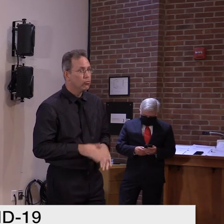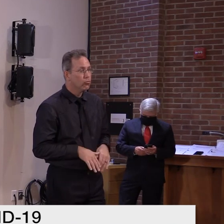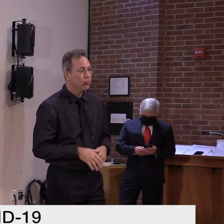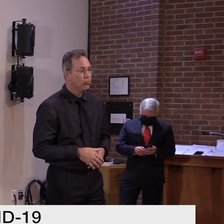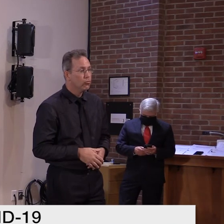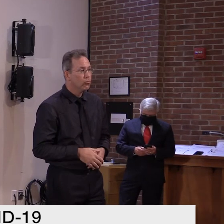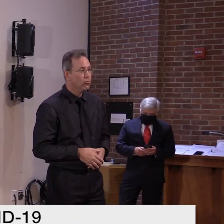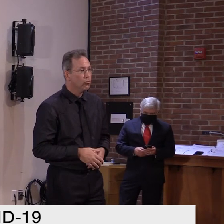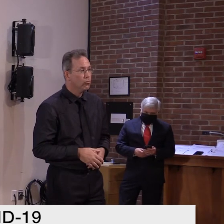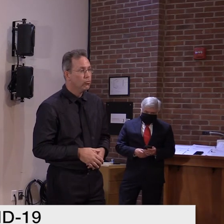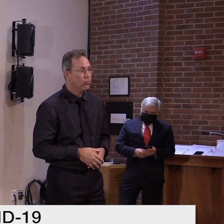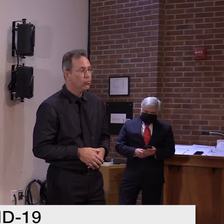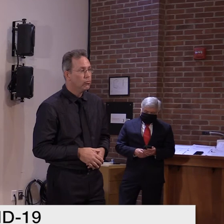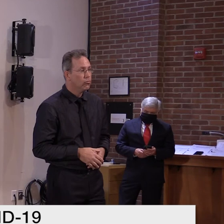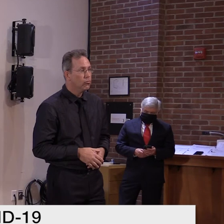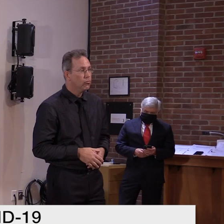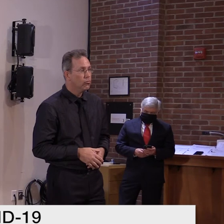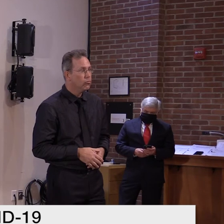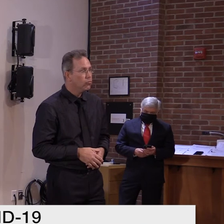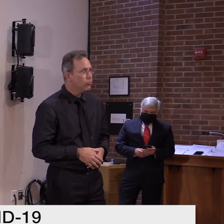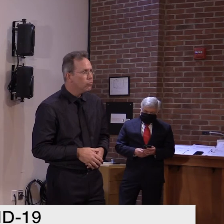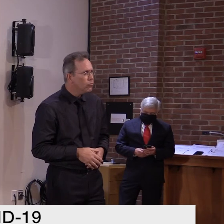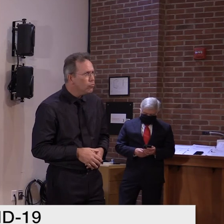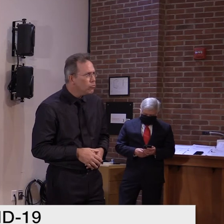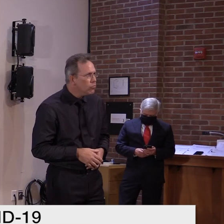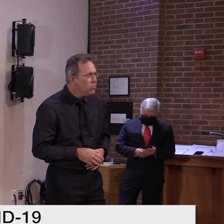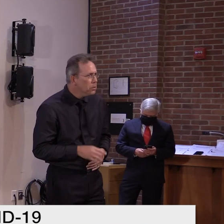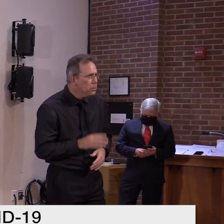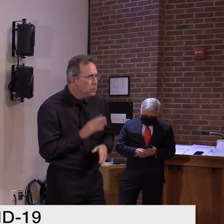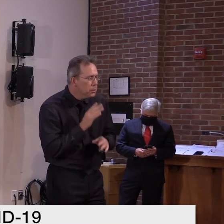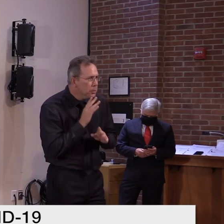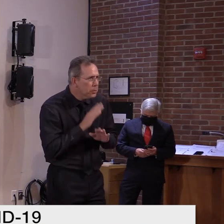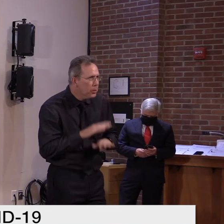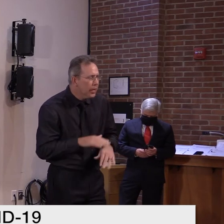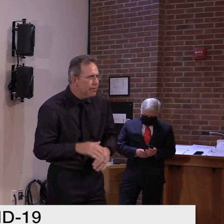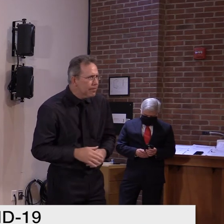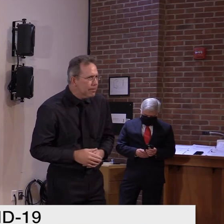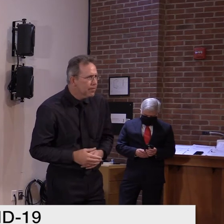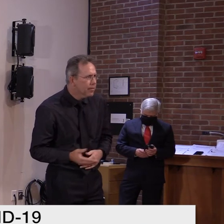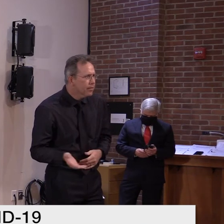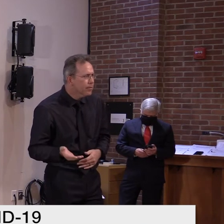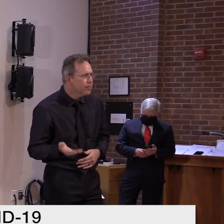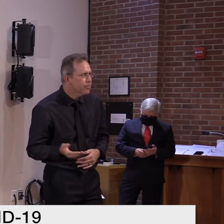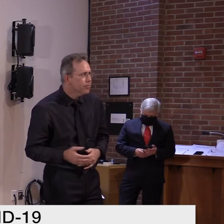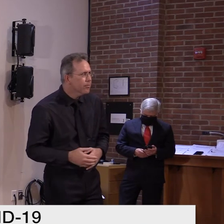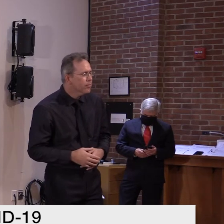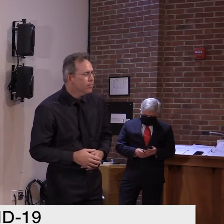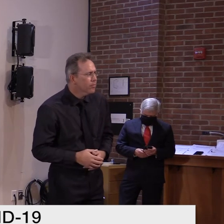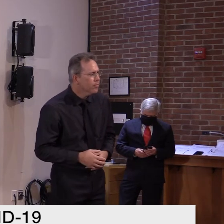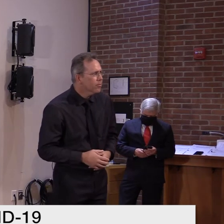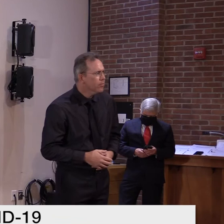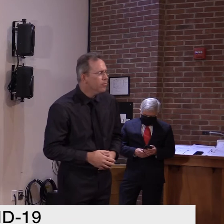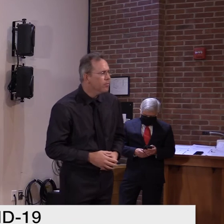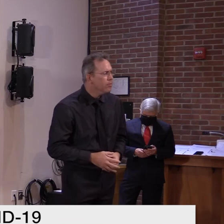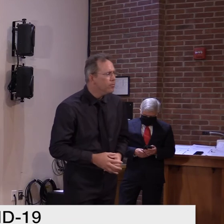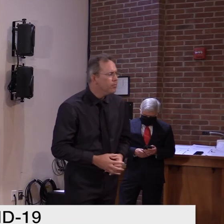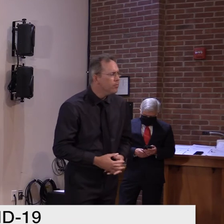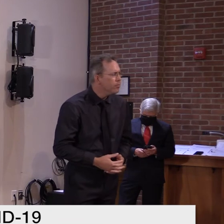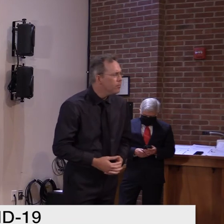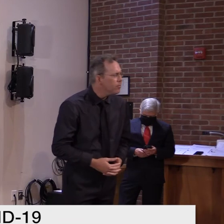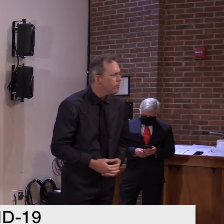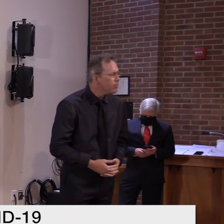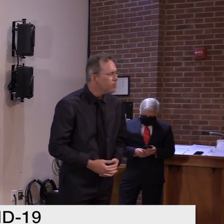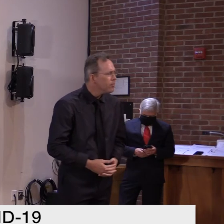What your reaction is to a number of large, um, businesses companies with essential employees